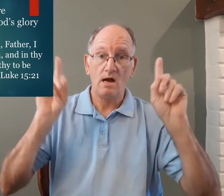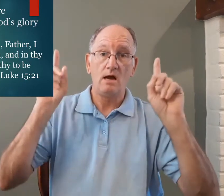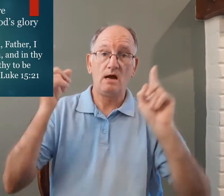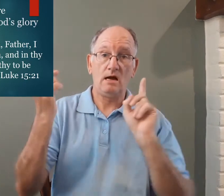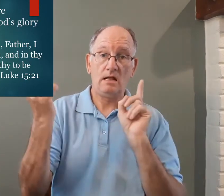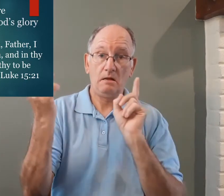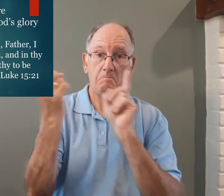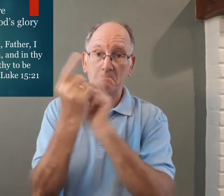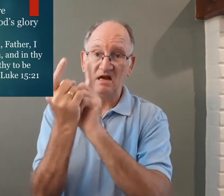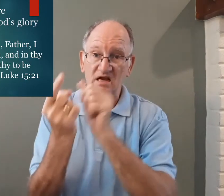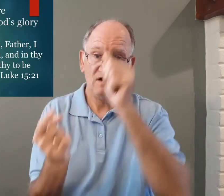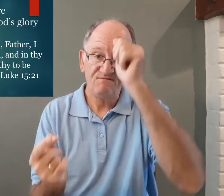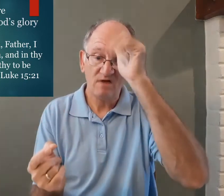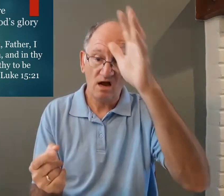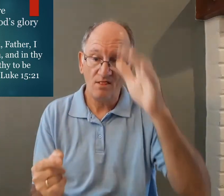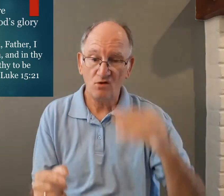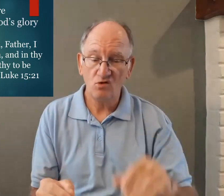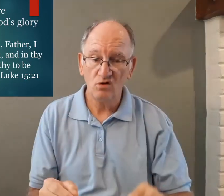and when he finally met his father